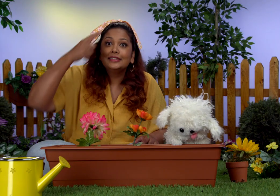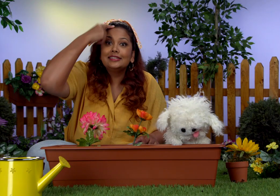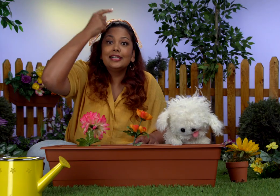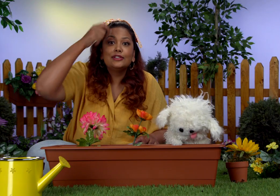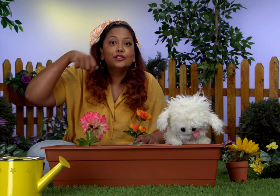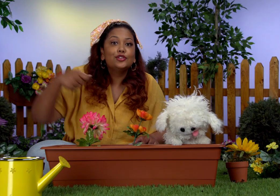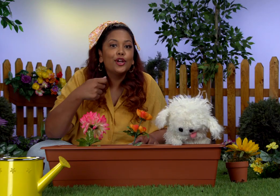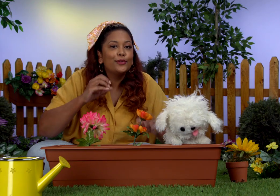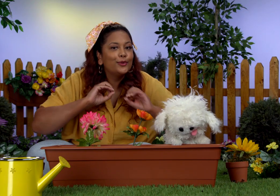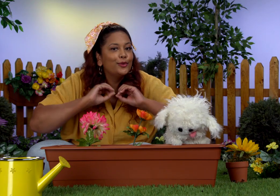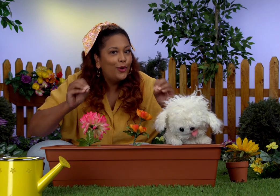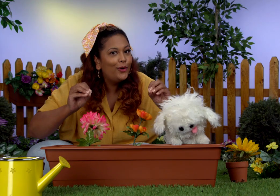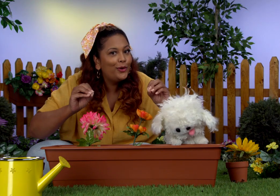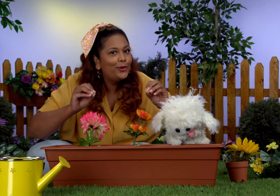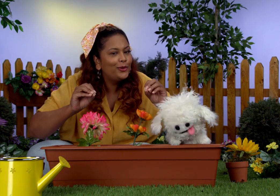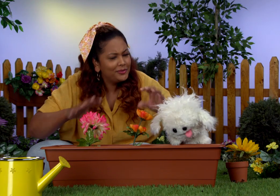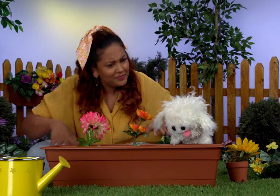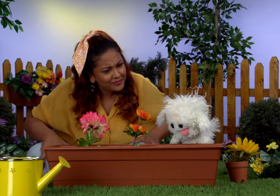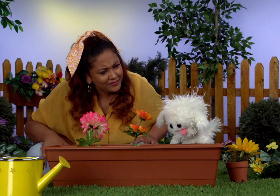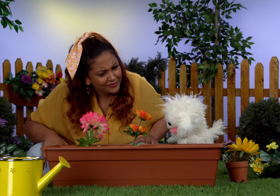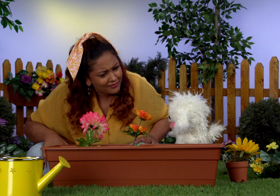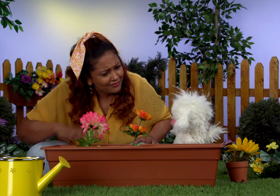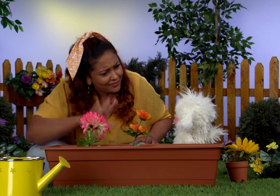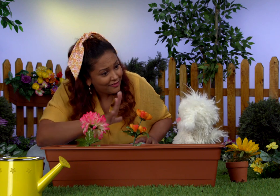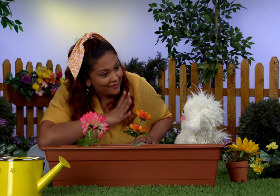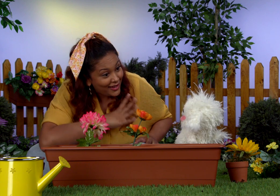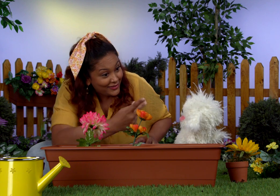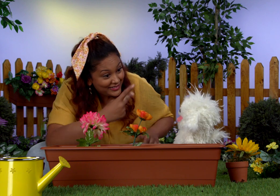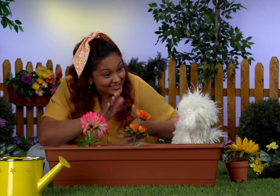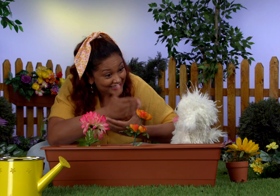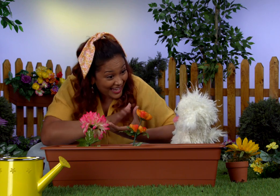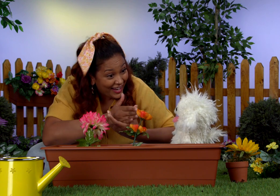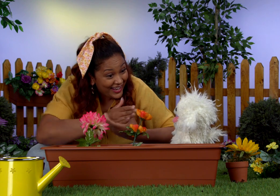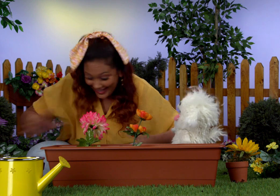Stuffy doesn't have a shovel. That's okay. We can share. What?